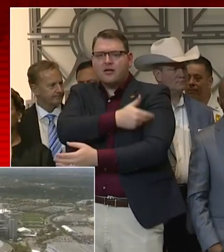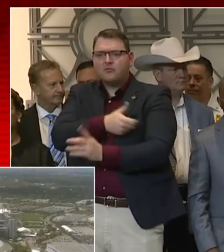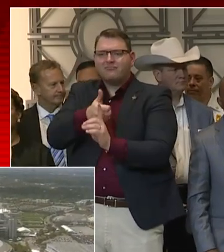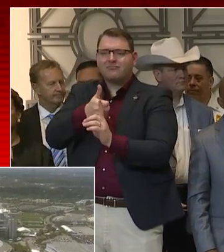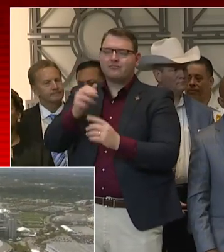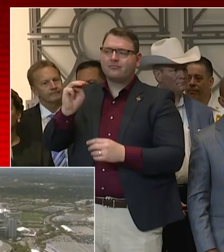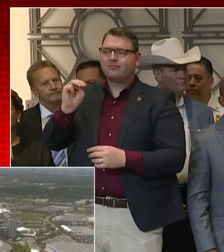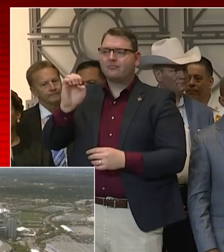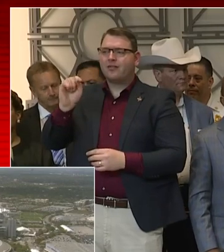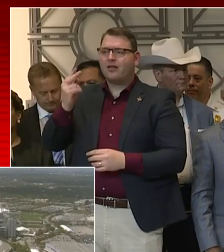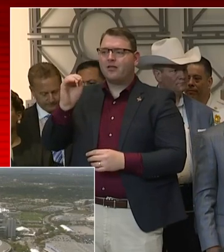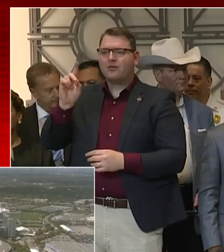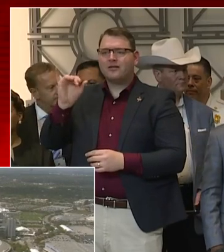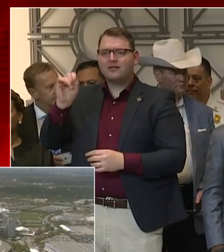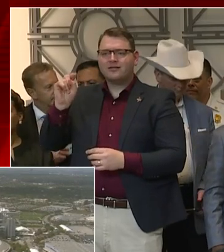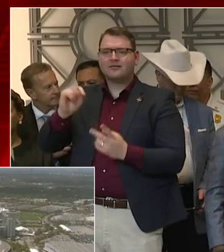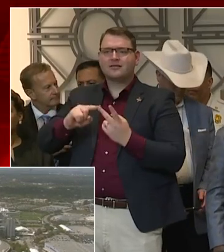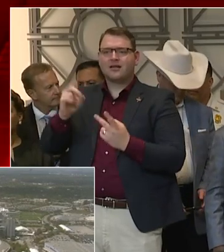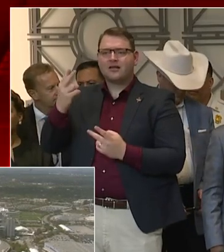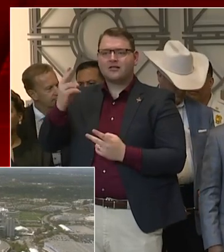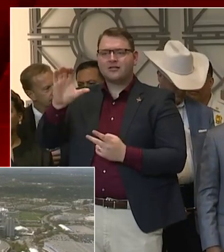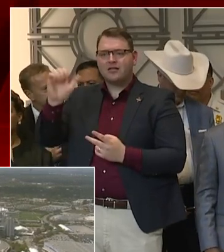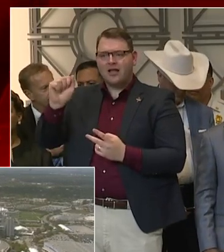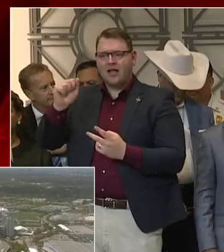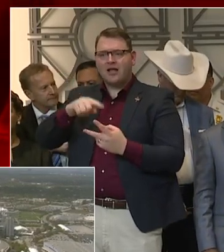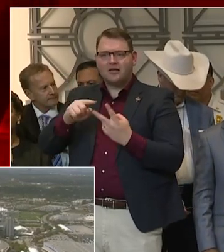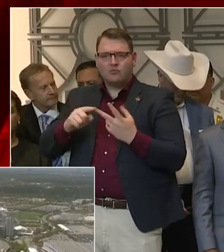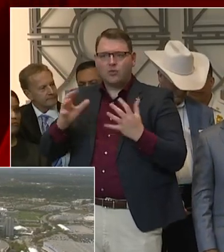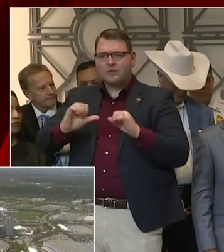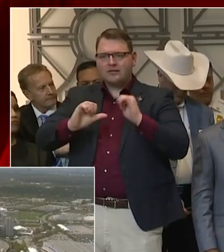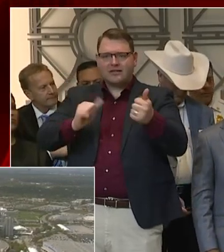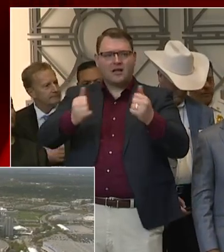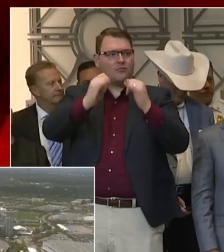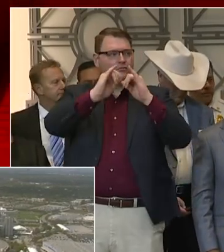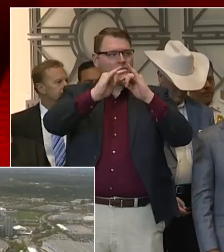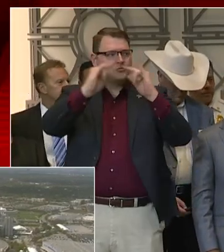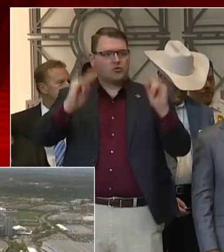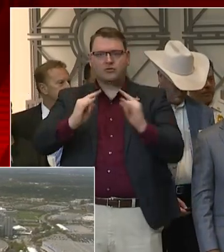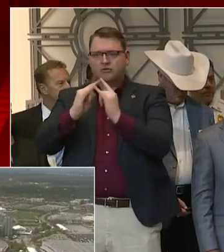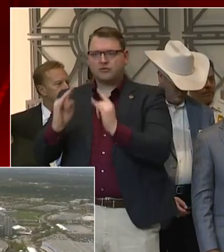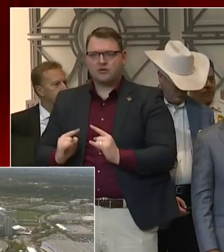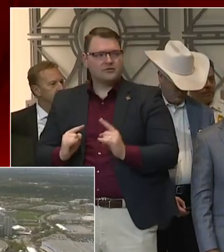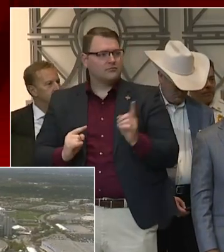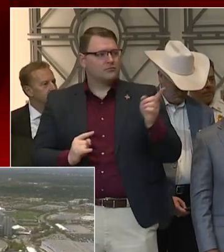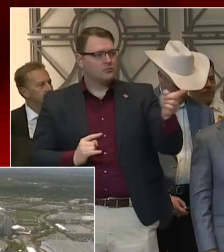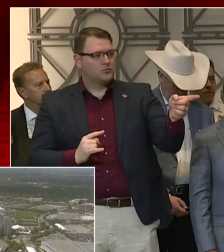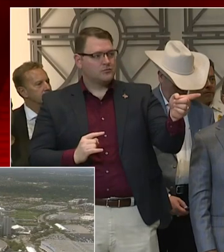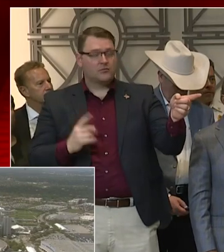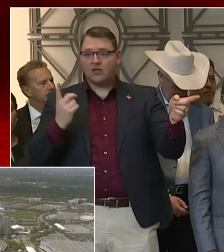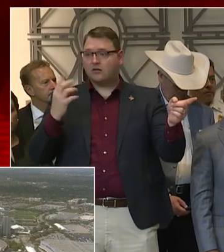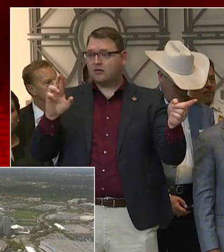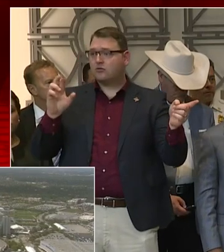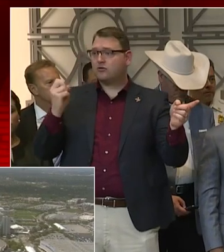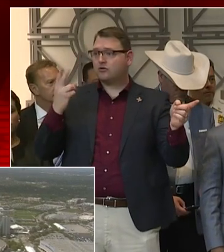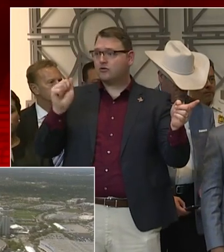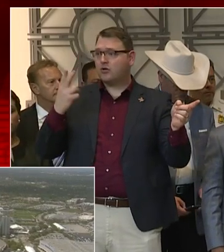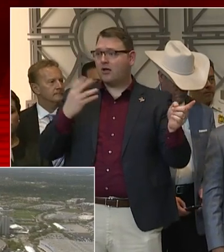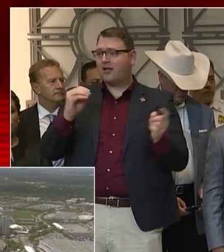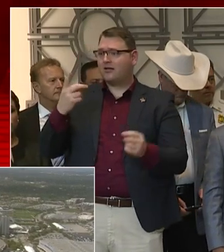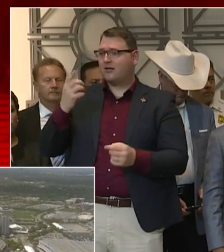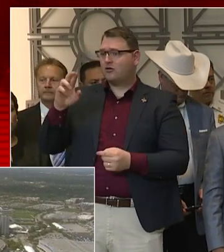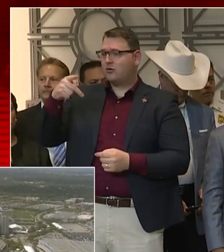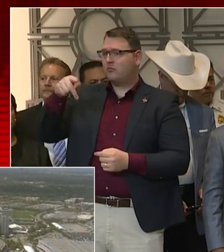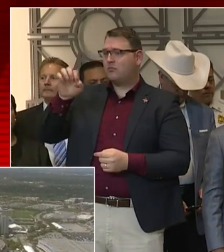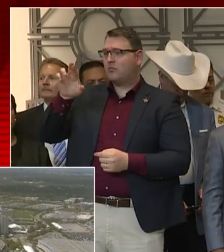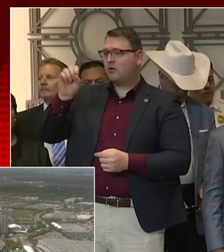HCA, things are working on possibly like that. Well, let Dr. Shaw and Dr. Burst respond, and we're going to, in the news conference, and they'll be